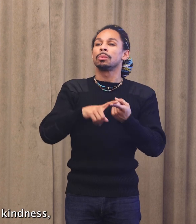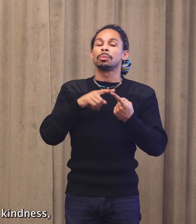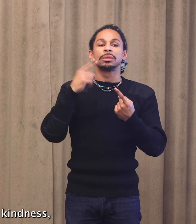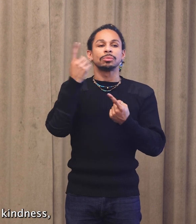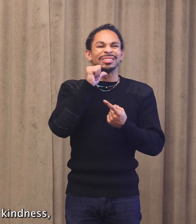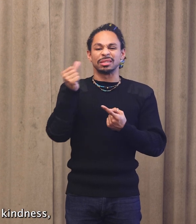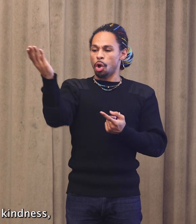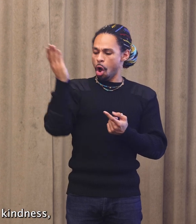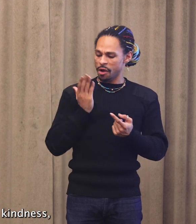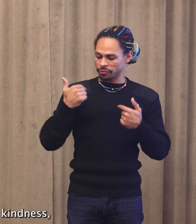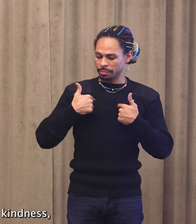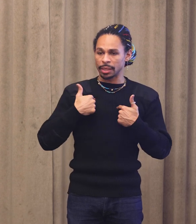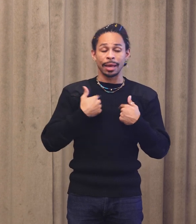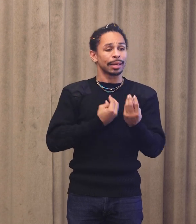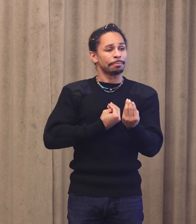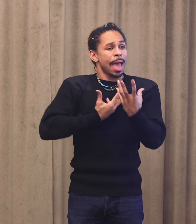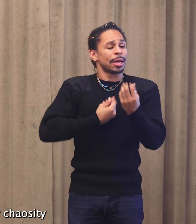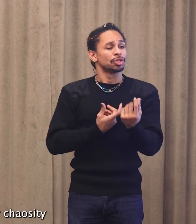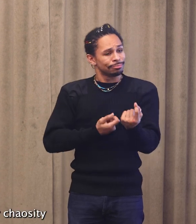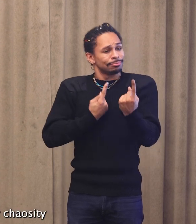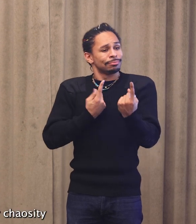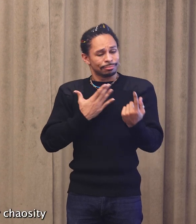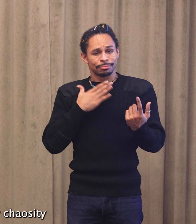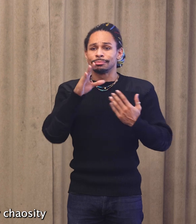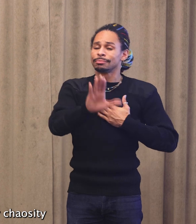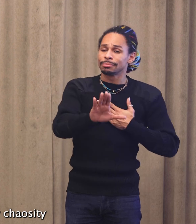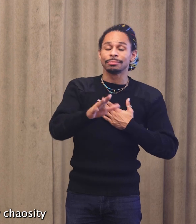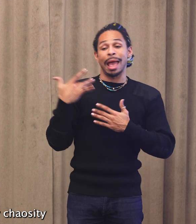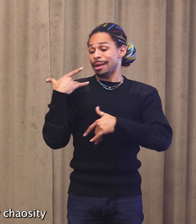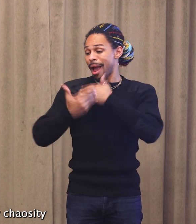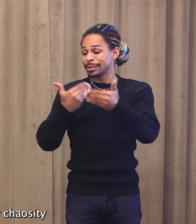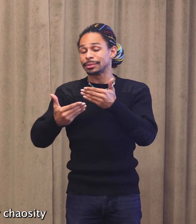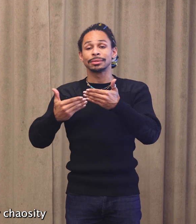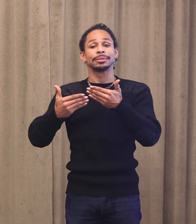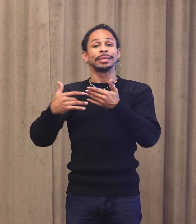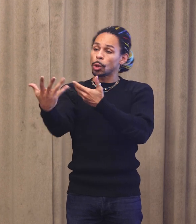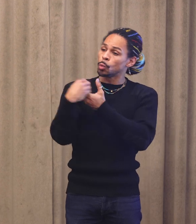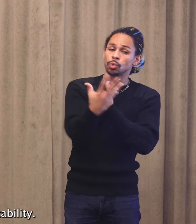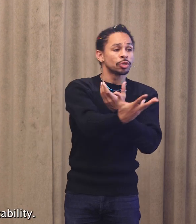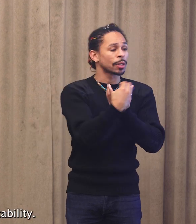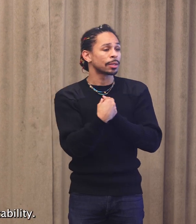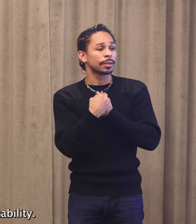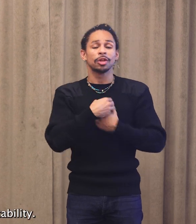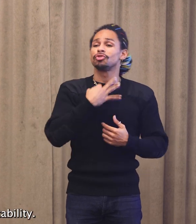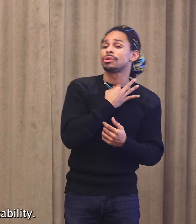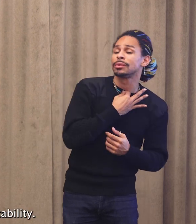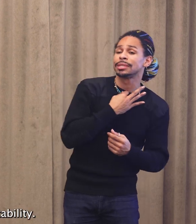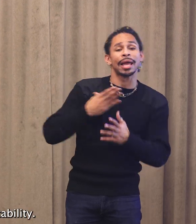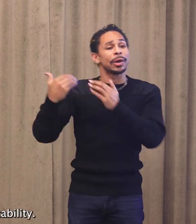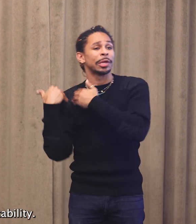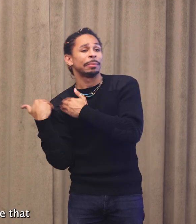compassion, kindness, inclusion, or curiosity, or accountability,